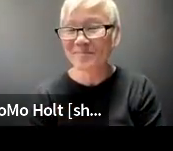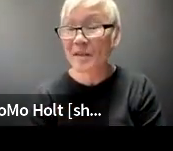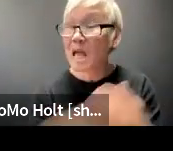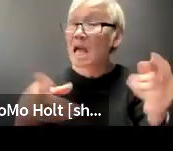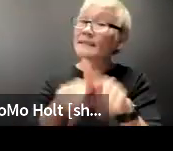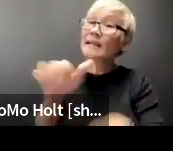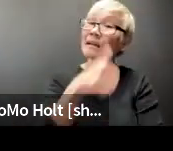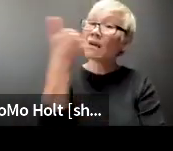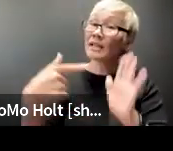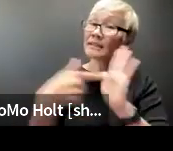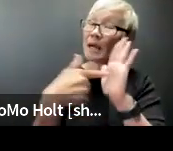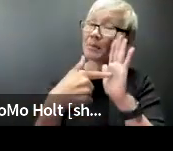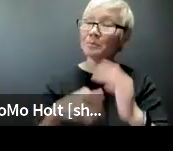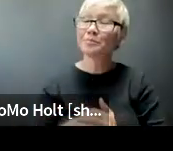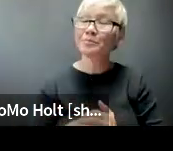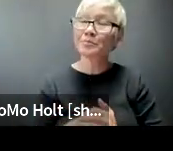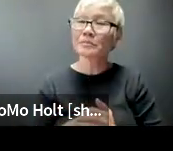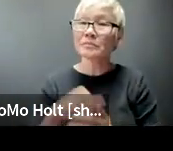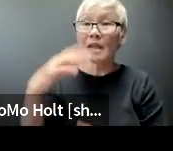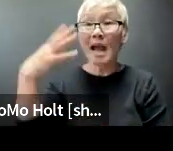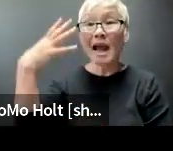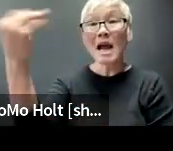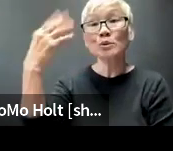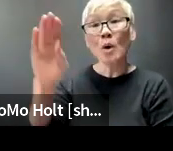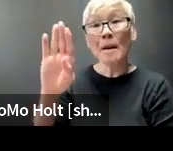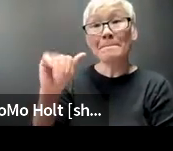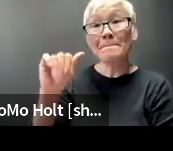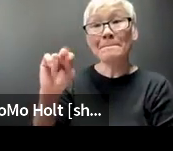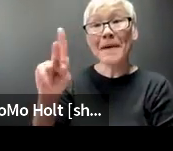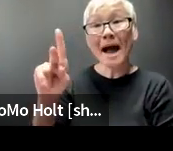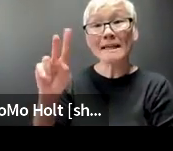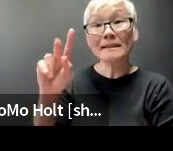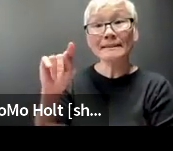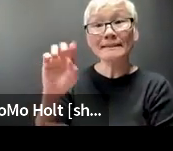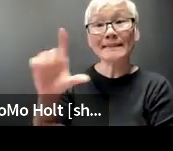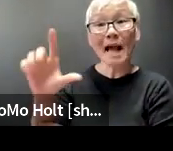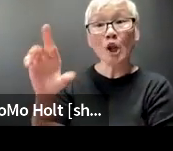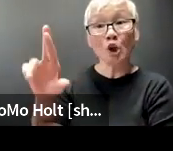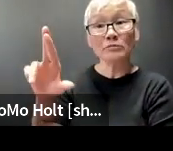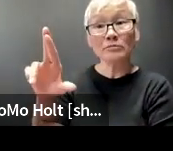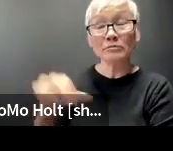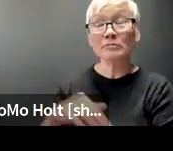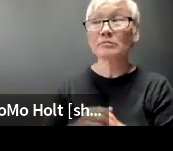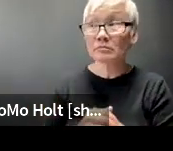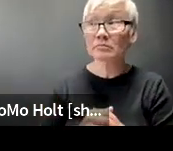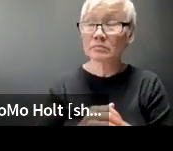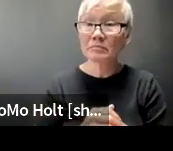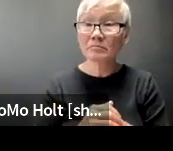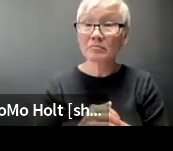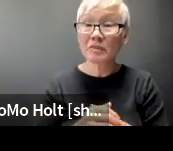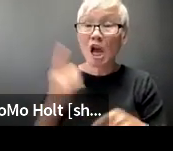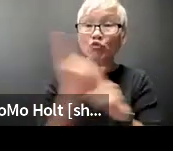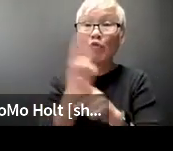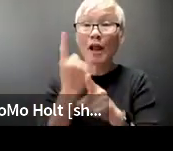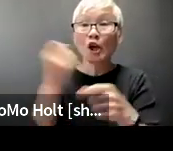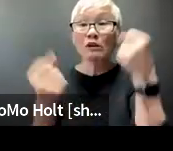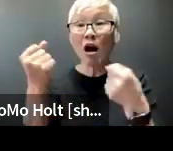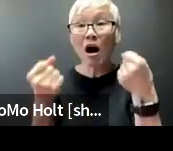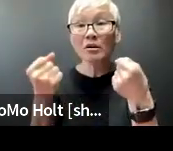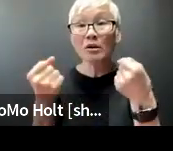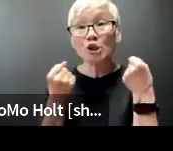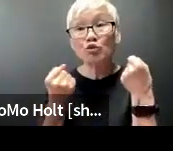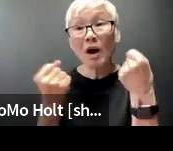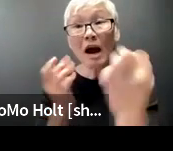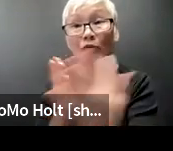why we have universal design another example say you have the outdoor bank tellers